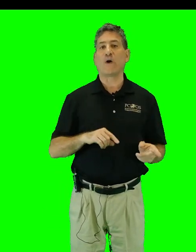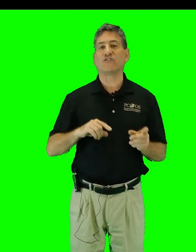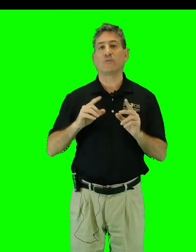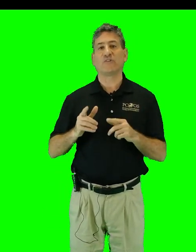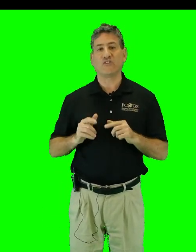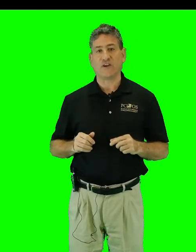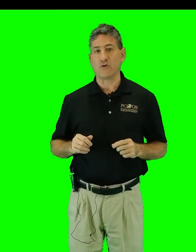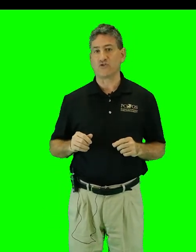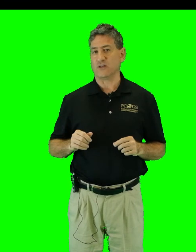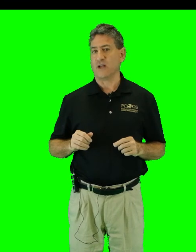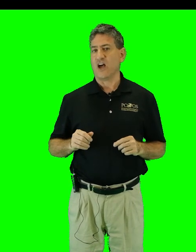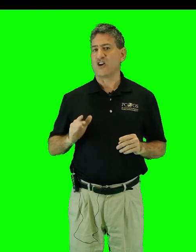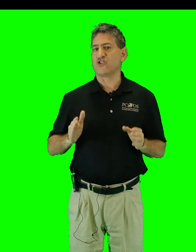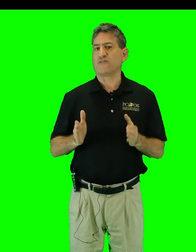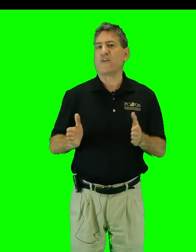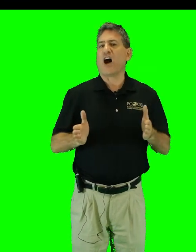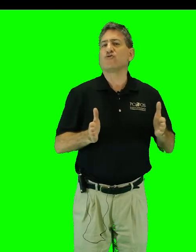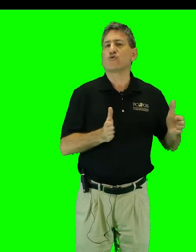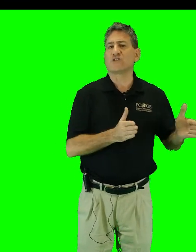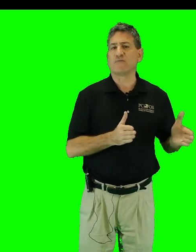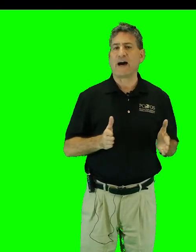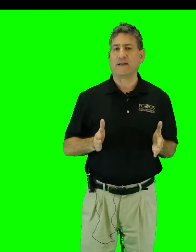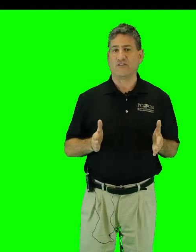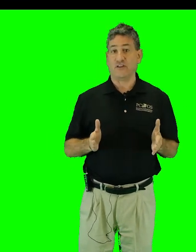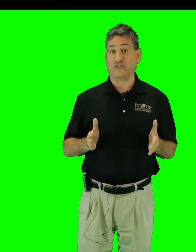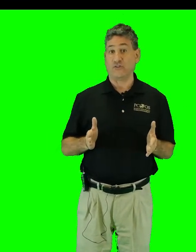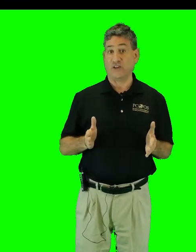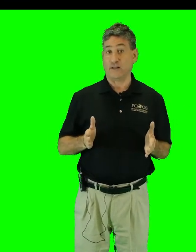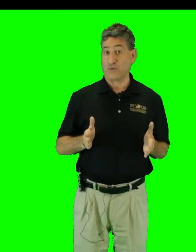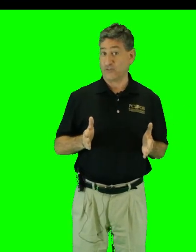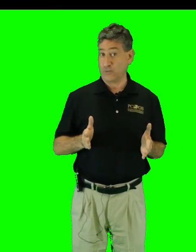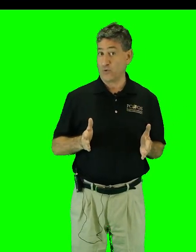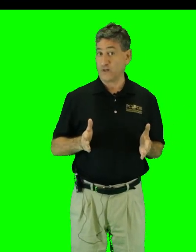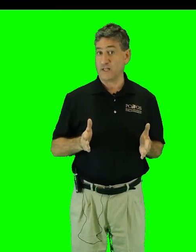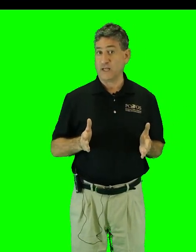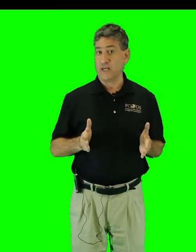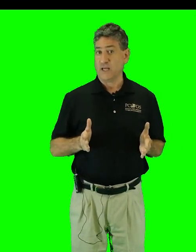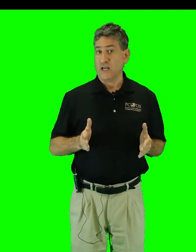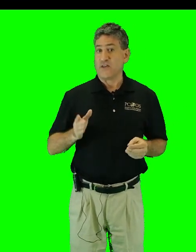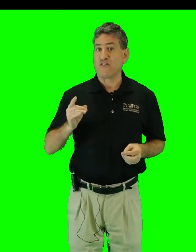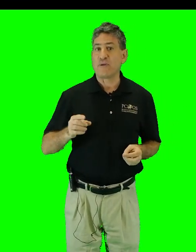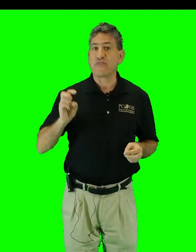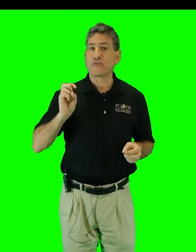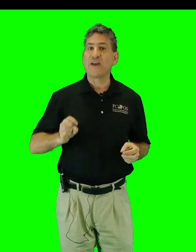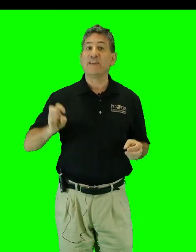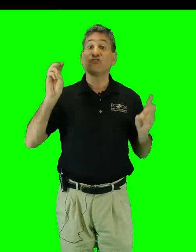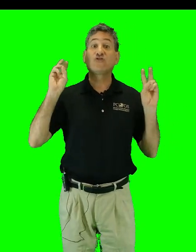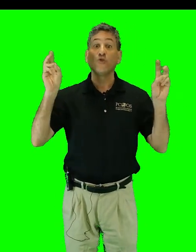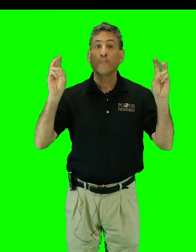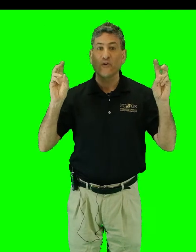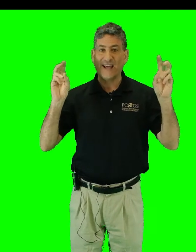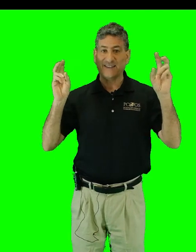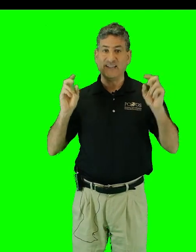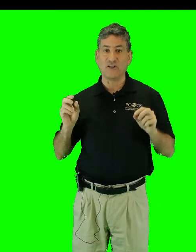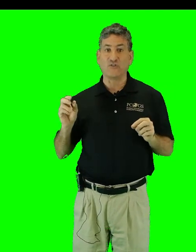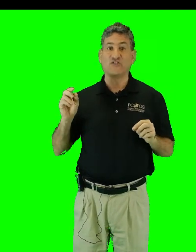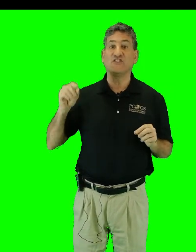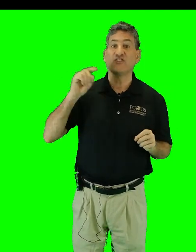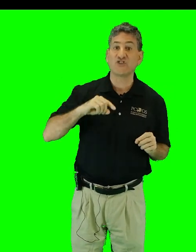western Pacific Ocean, a shift of hundreds of miles, the Associated Press reported. There have been three super El Ninos since the